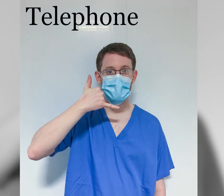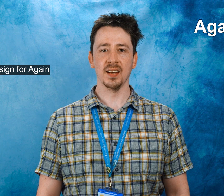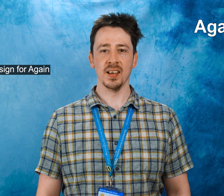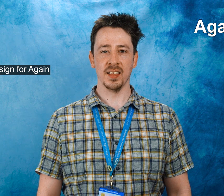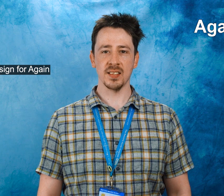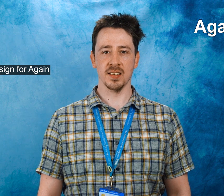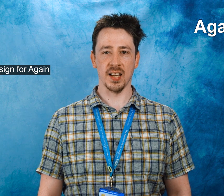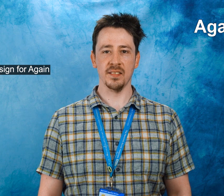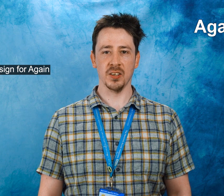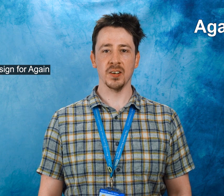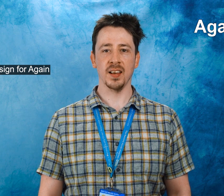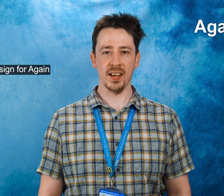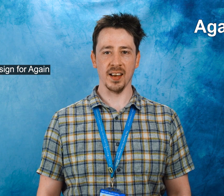This is the sign for again.